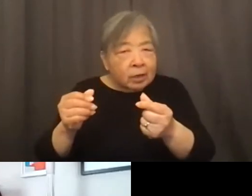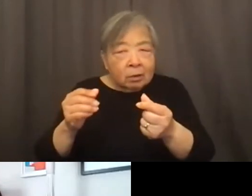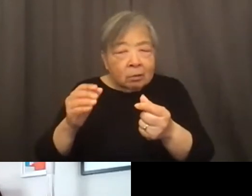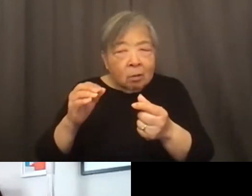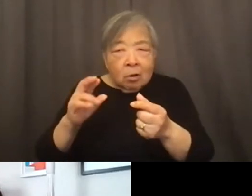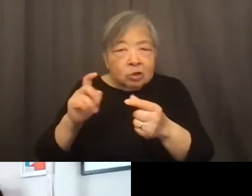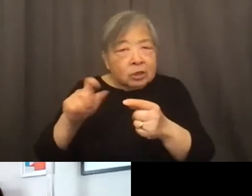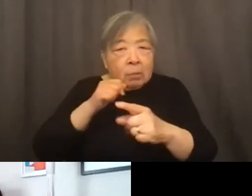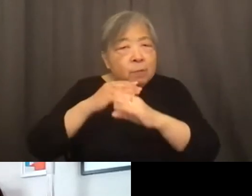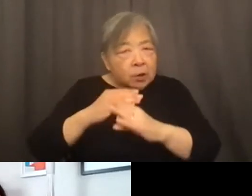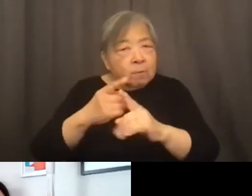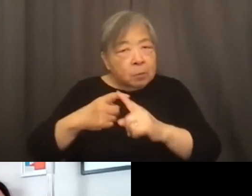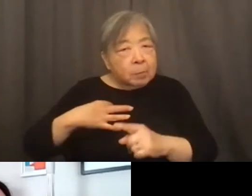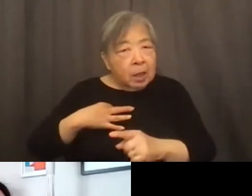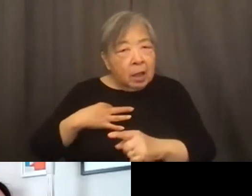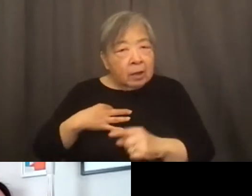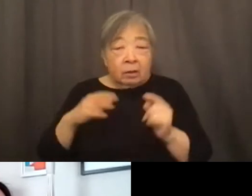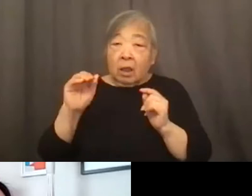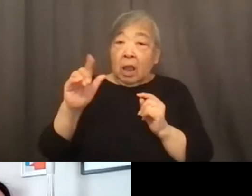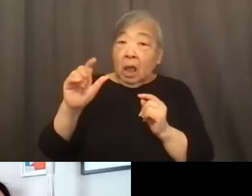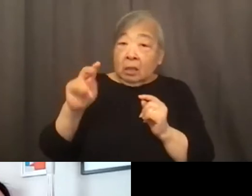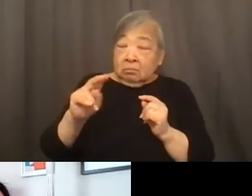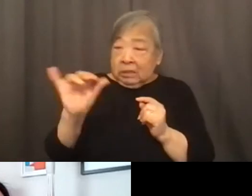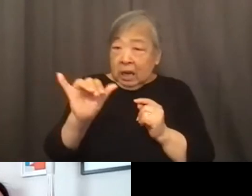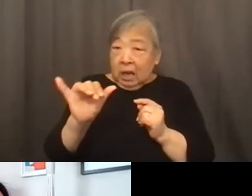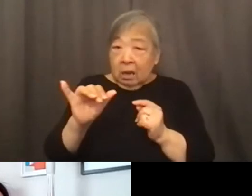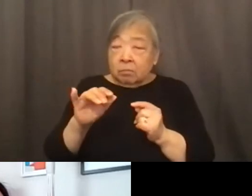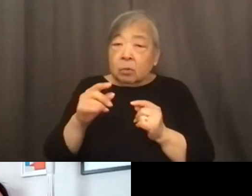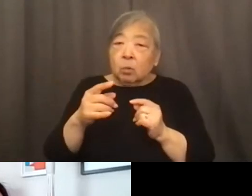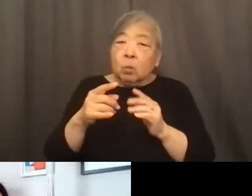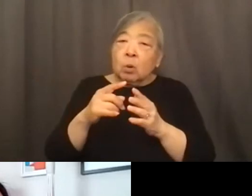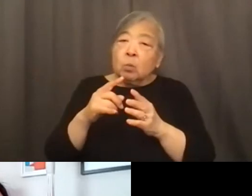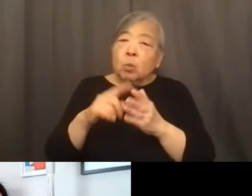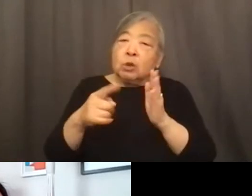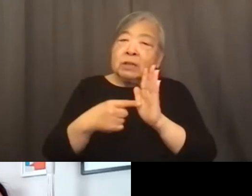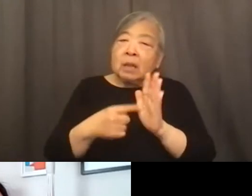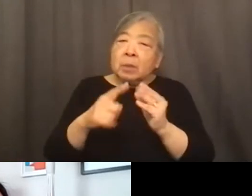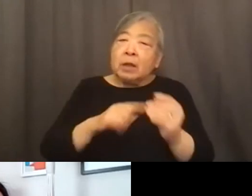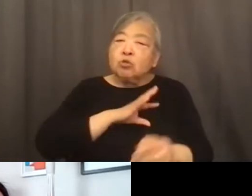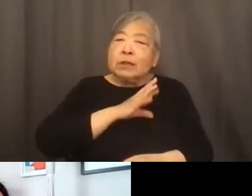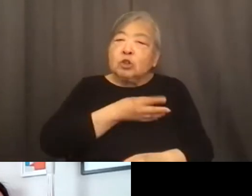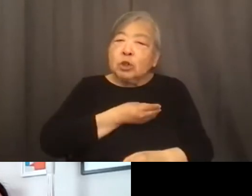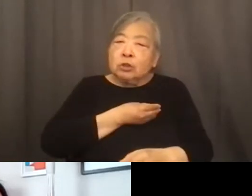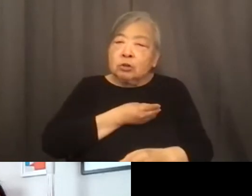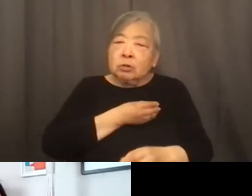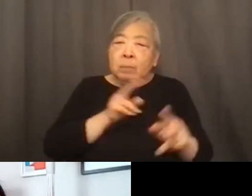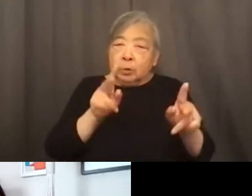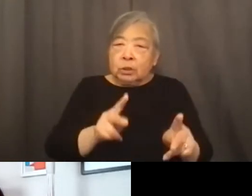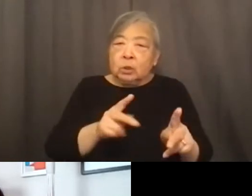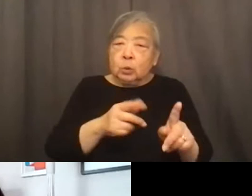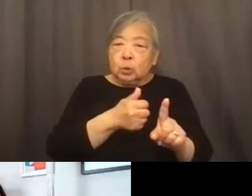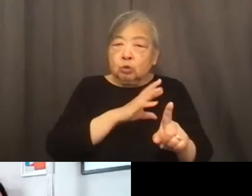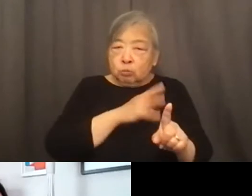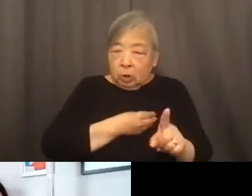thank you yeah I think that's the same framework that you talked about in your example you gave I think about a transgender individual right so